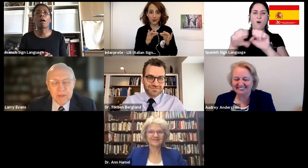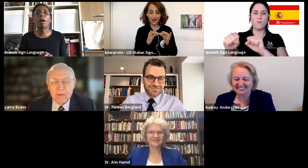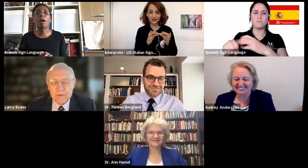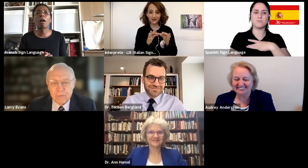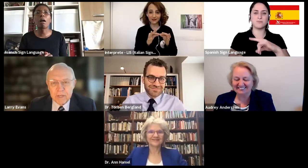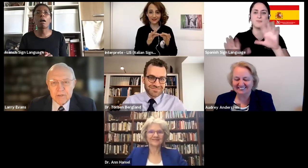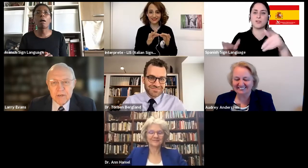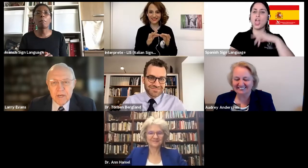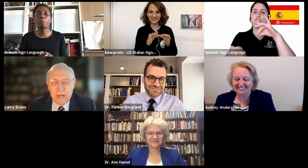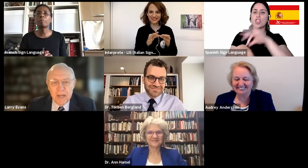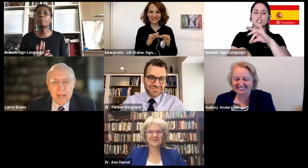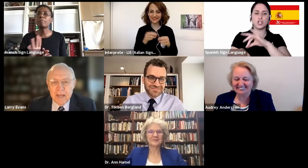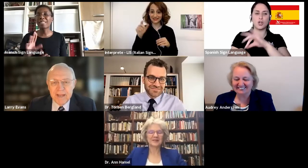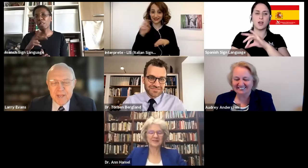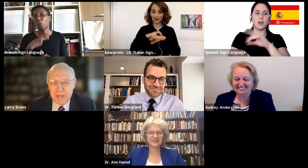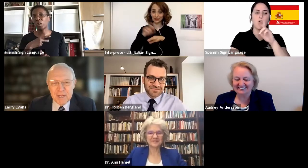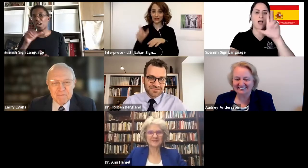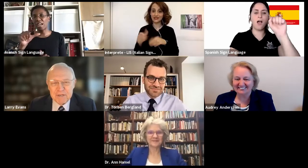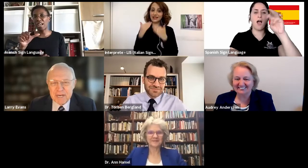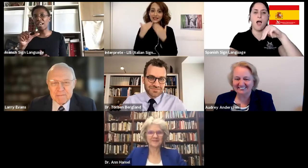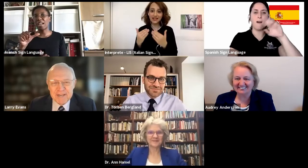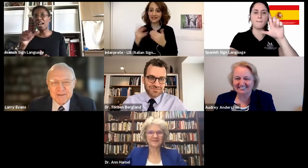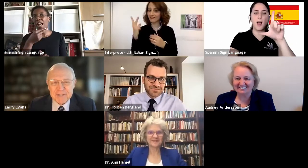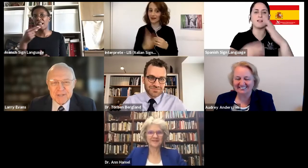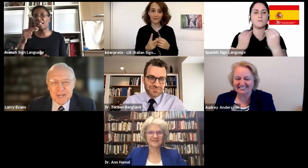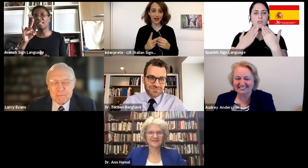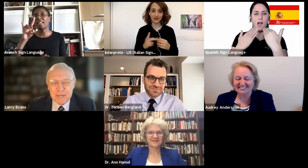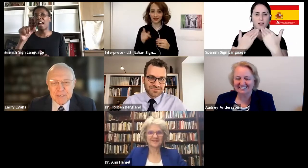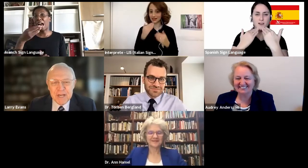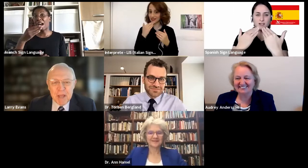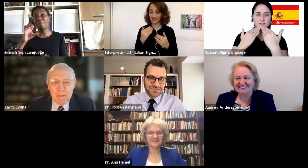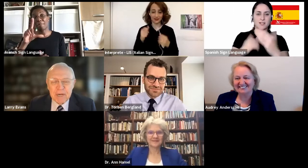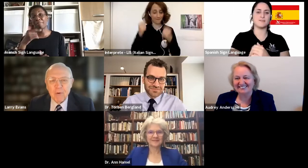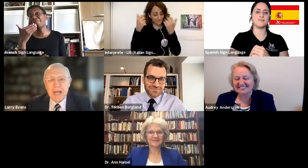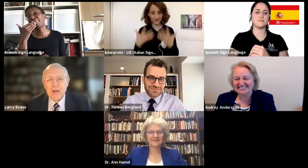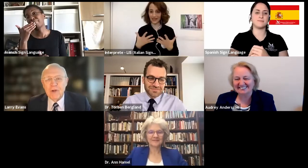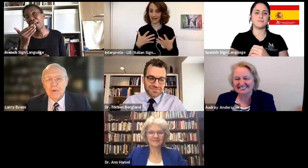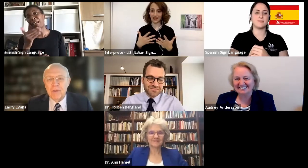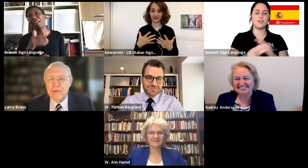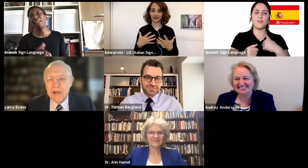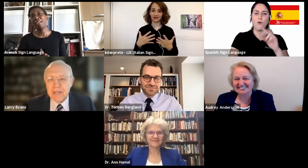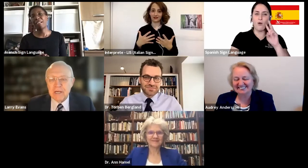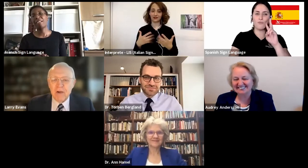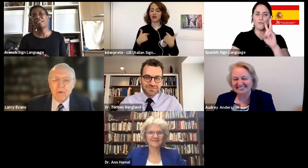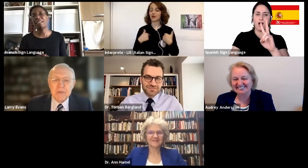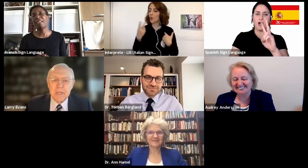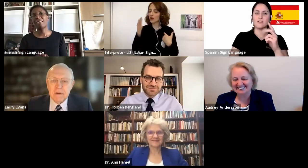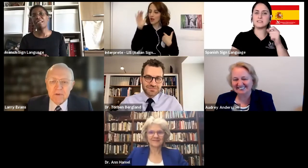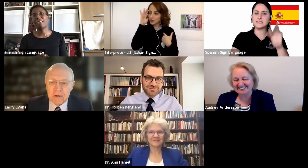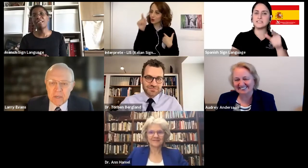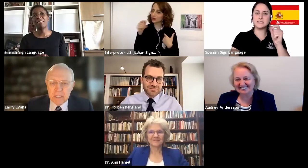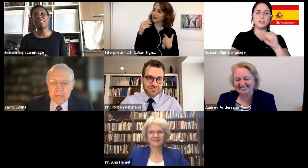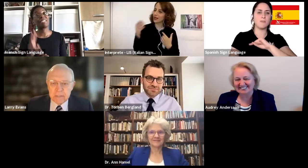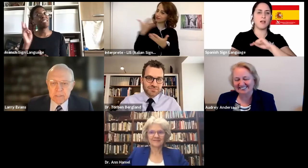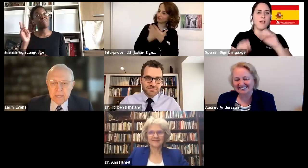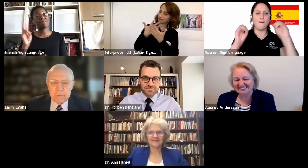thank you so much. Every time I hear this, I am blessed. But I don't want to do all the talking now. I want to give